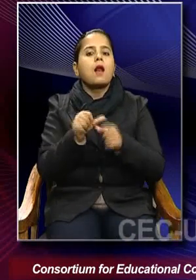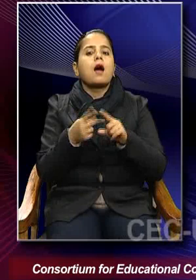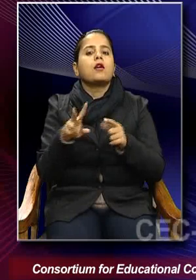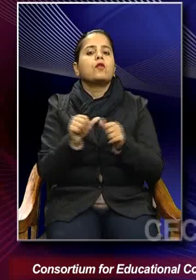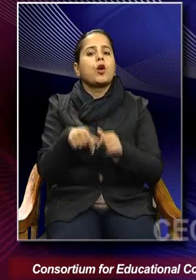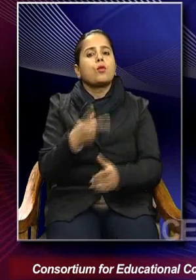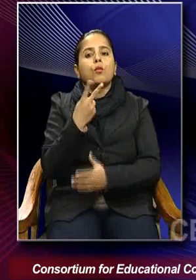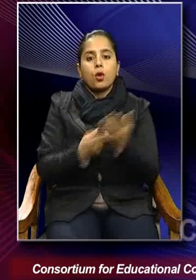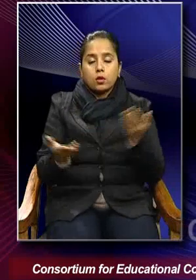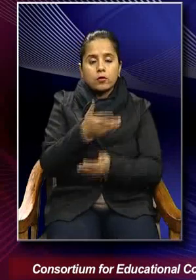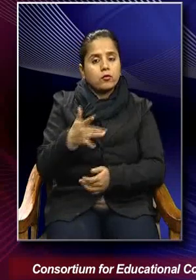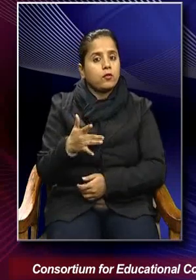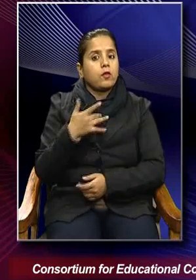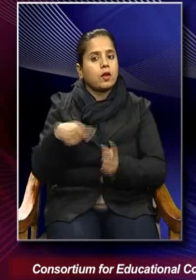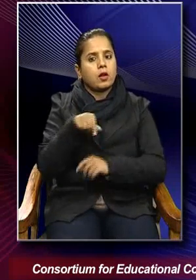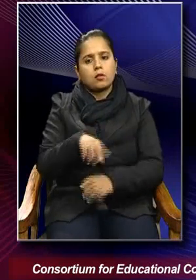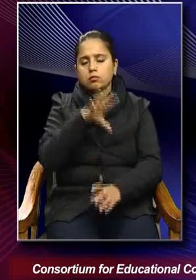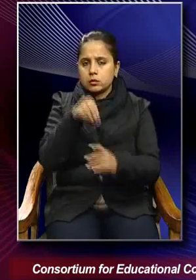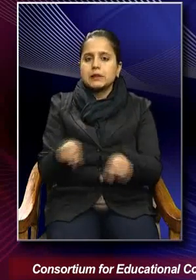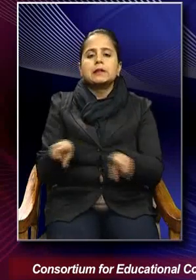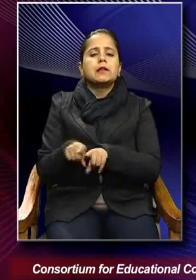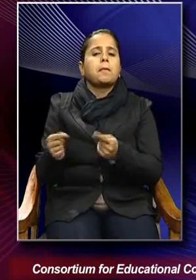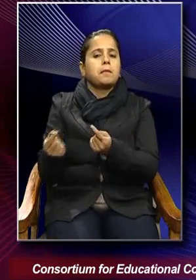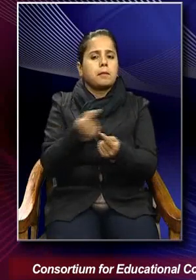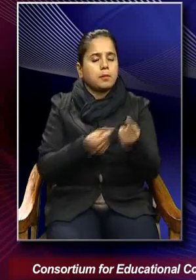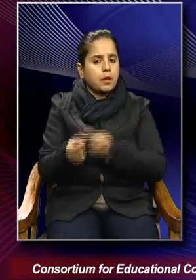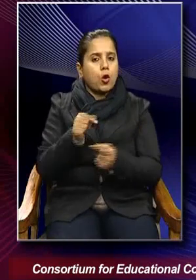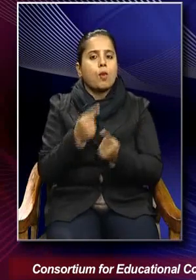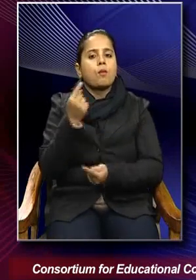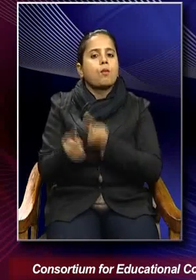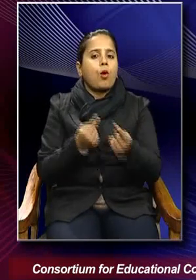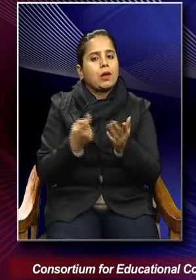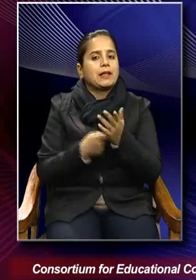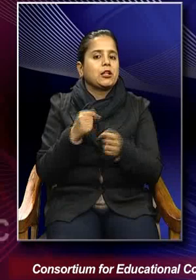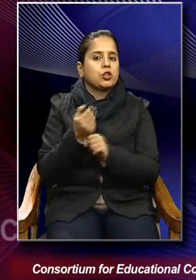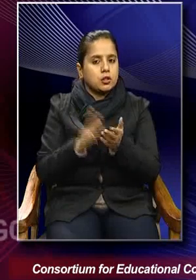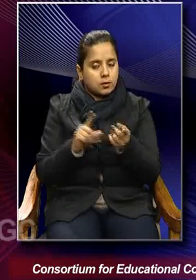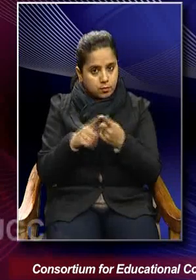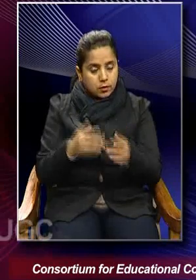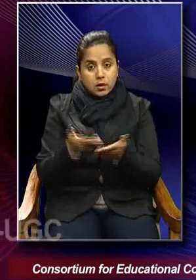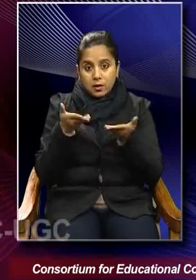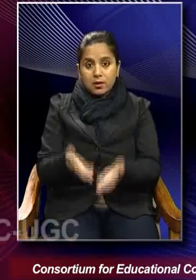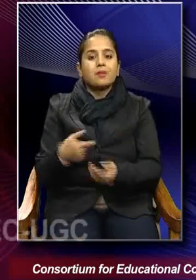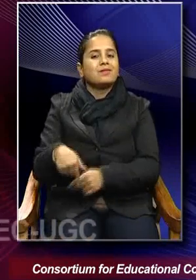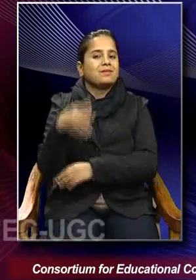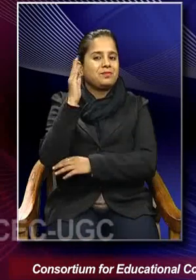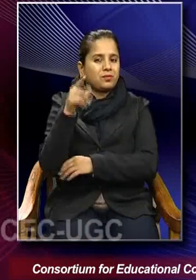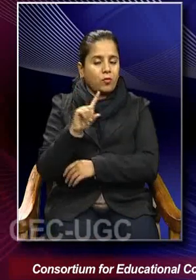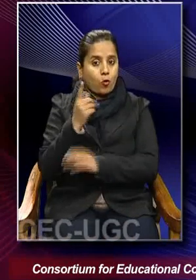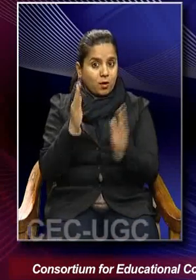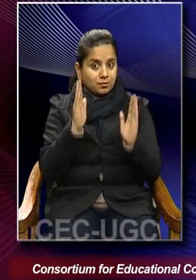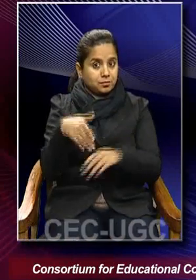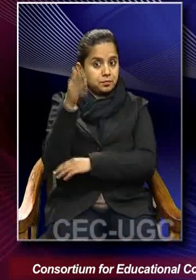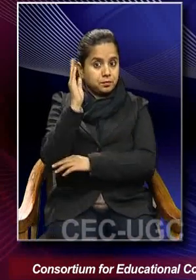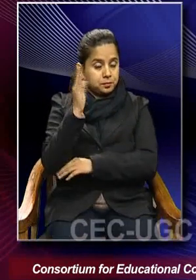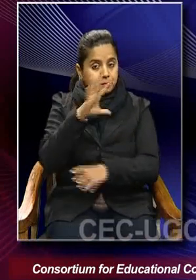also fell to similar kind of political regimes. So, in this part, in this first part of